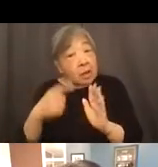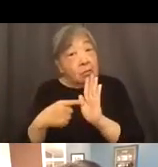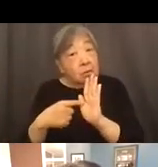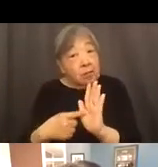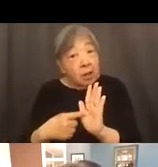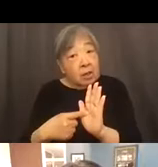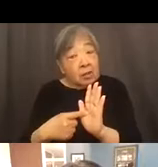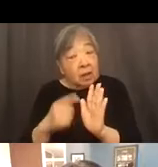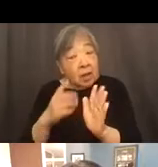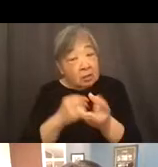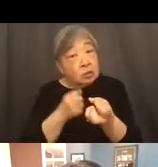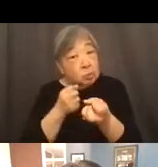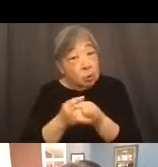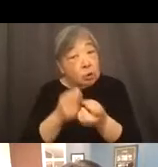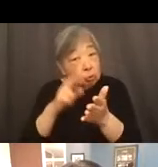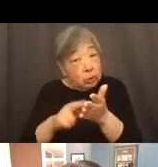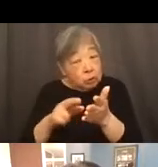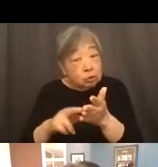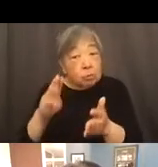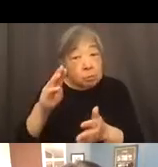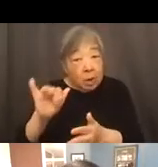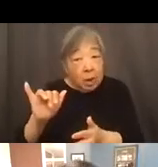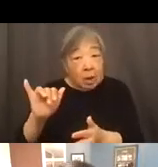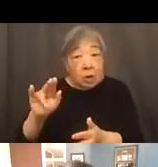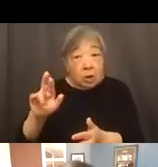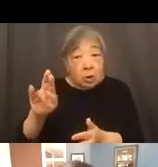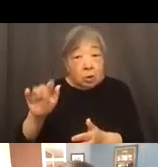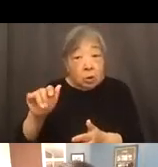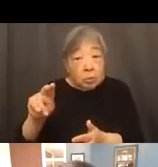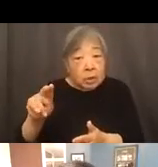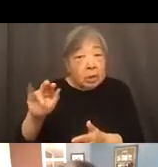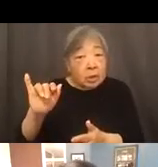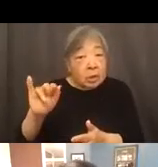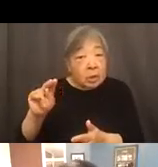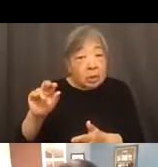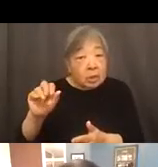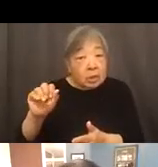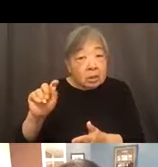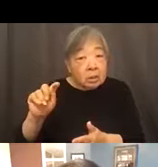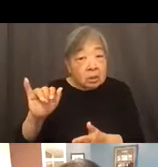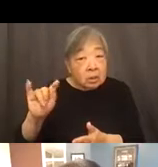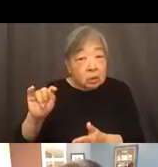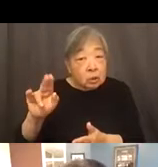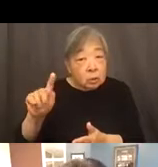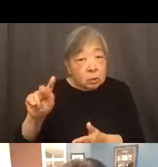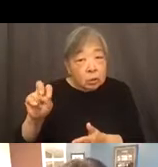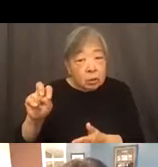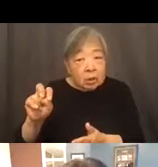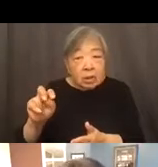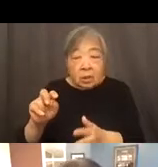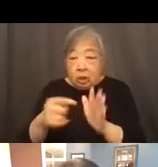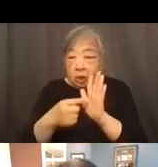supports research by the Urban Institute, which shows that homeowners